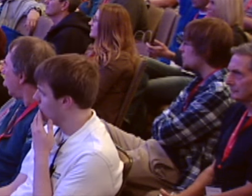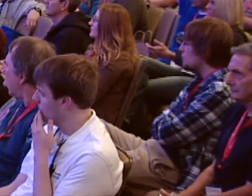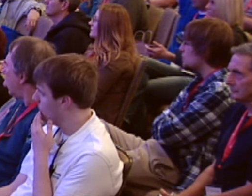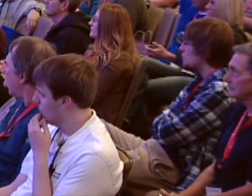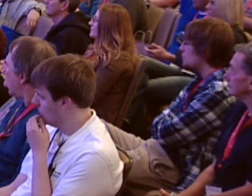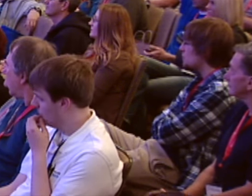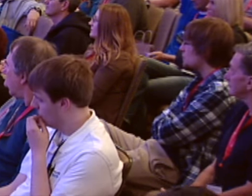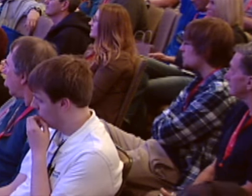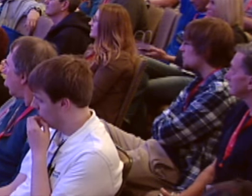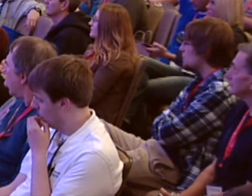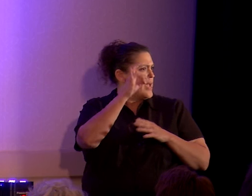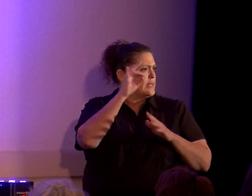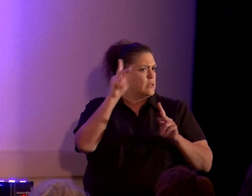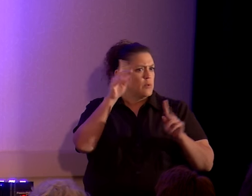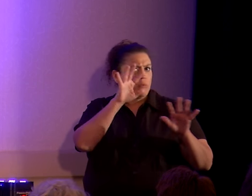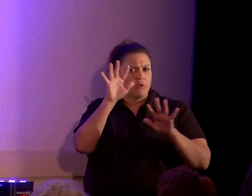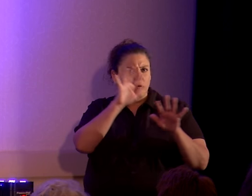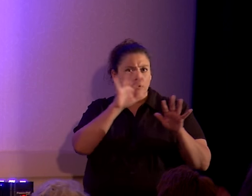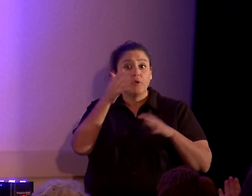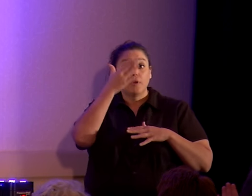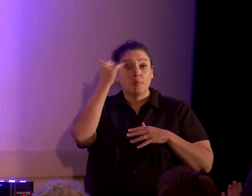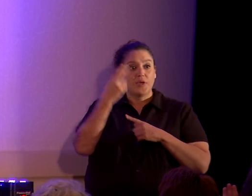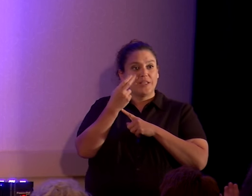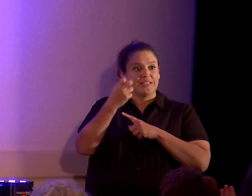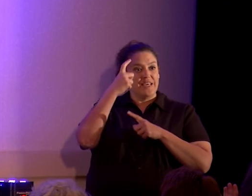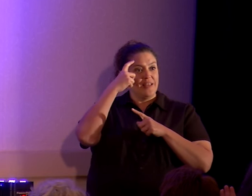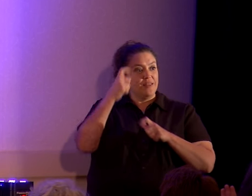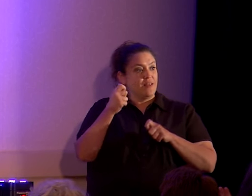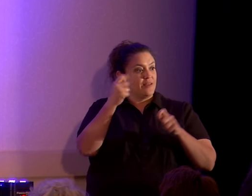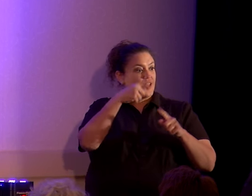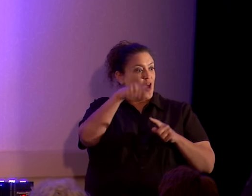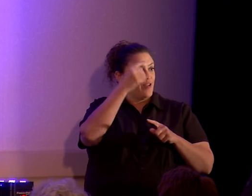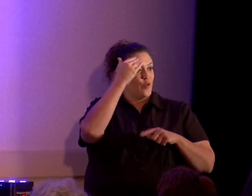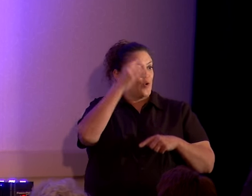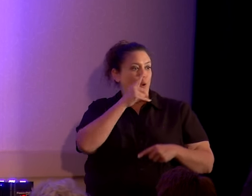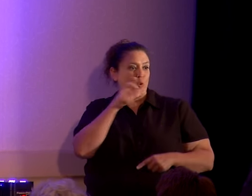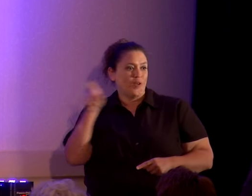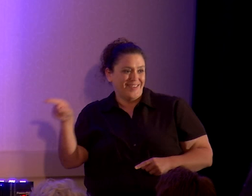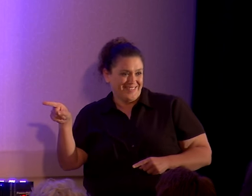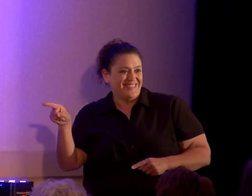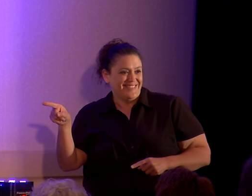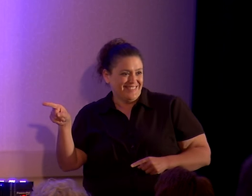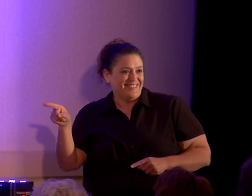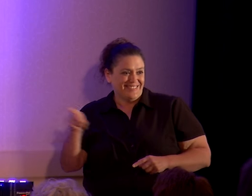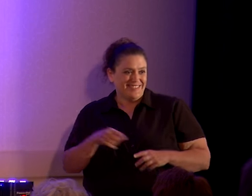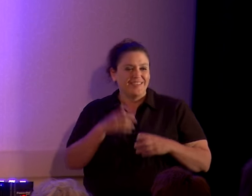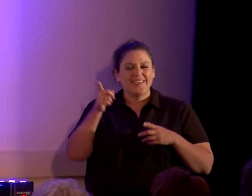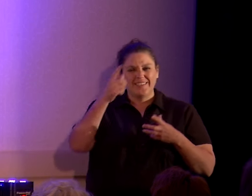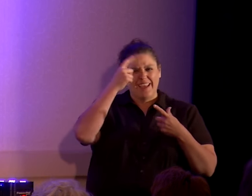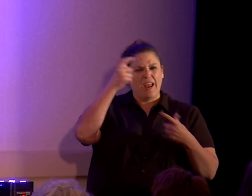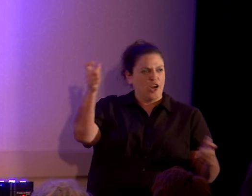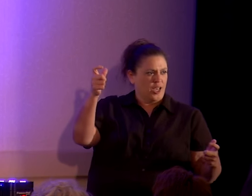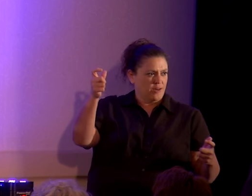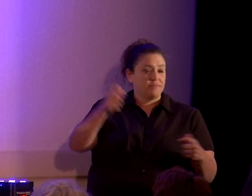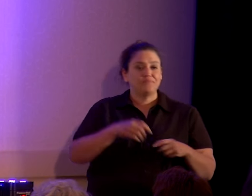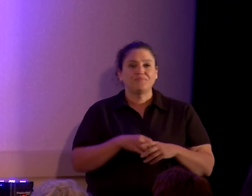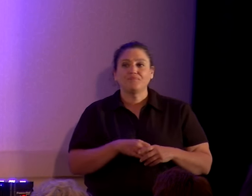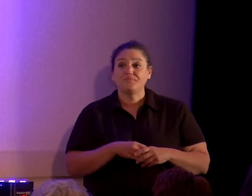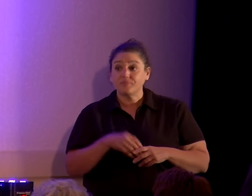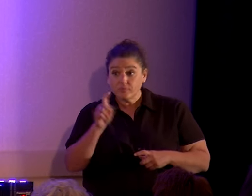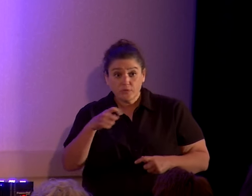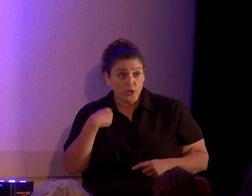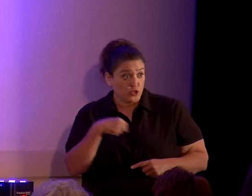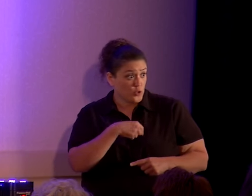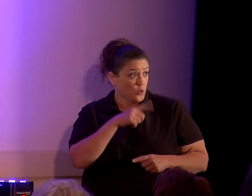17, 18. Thank you. Because he thinks you all know who he is. Or at least Eric. So should we